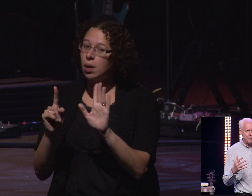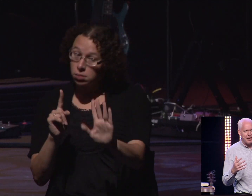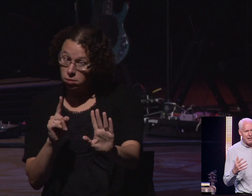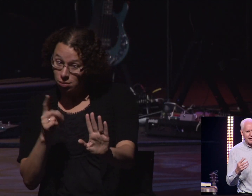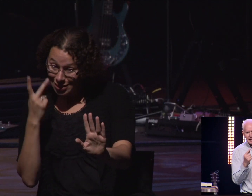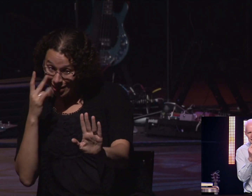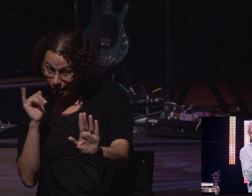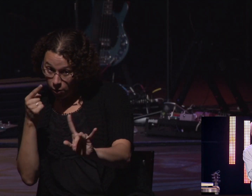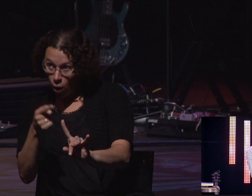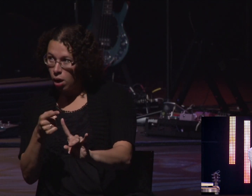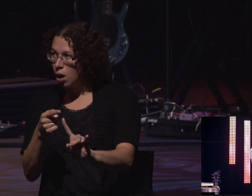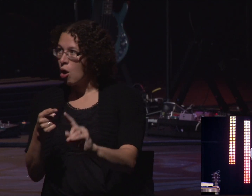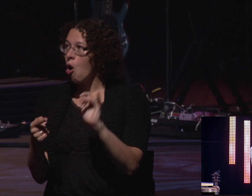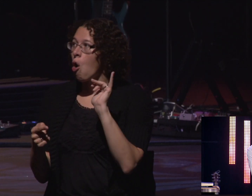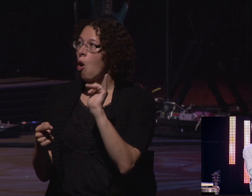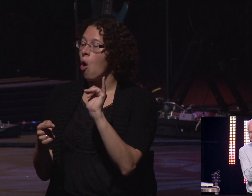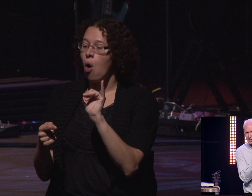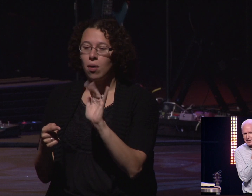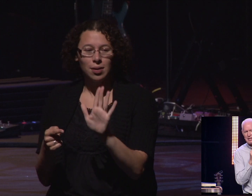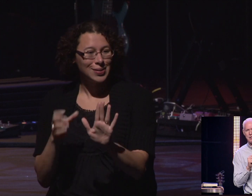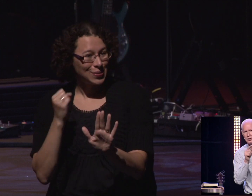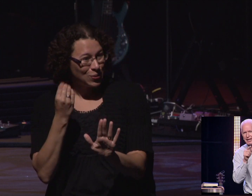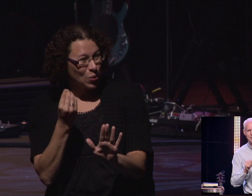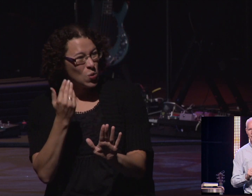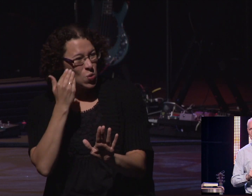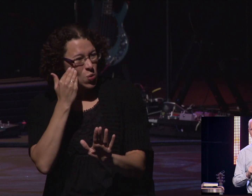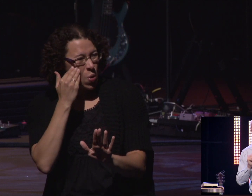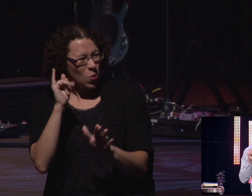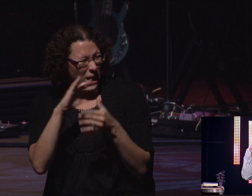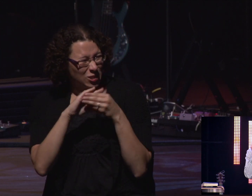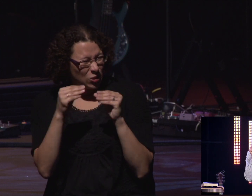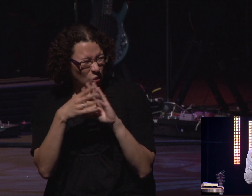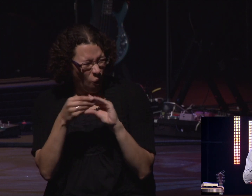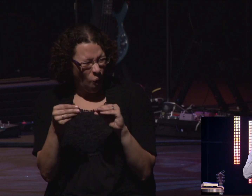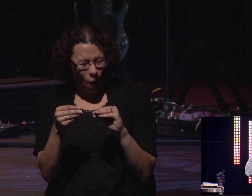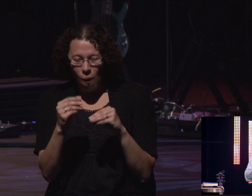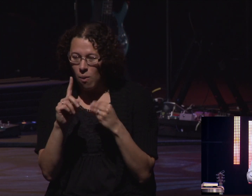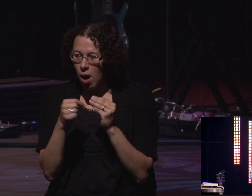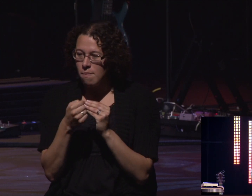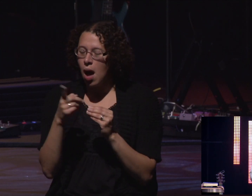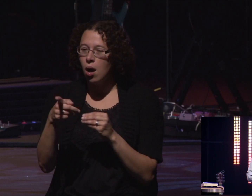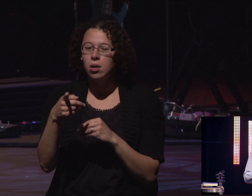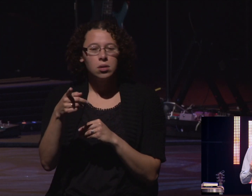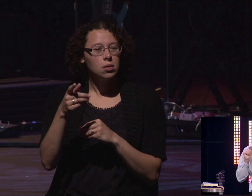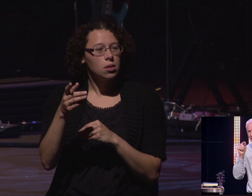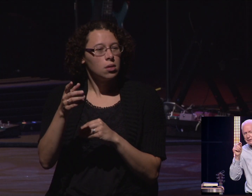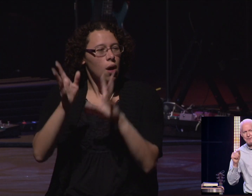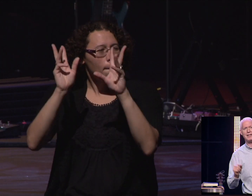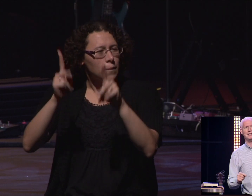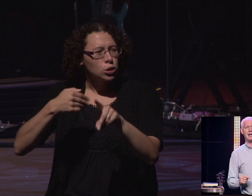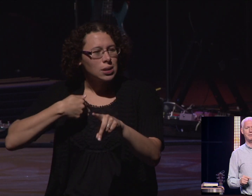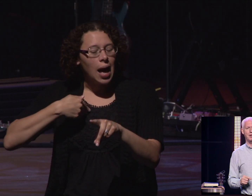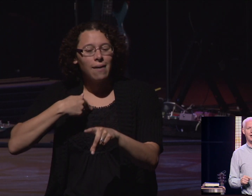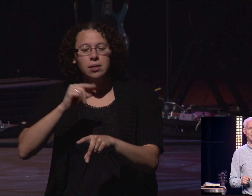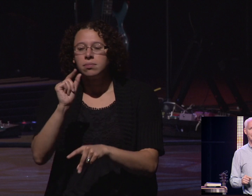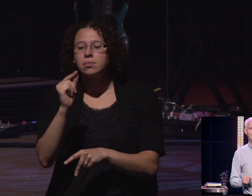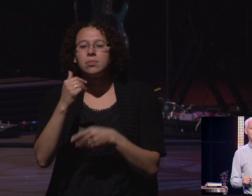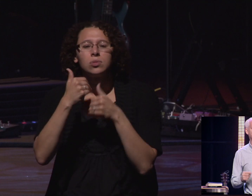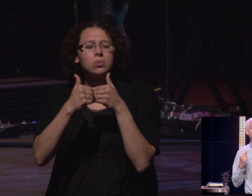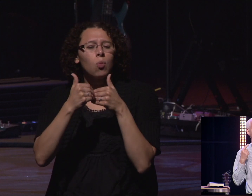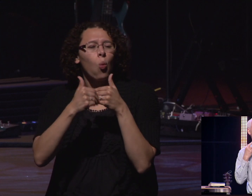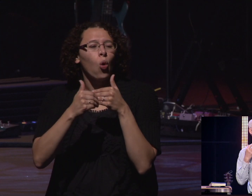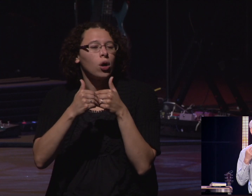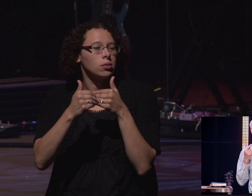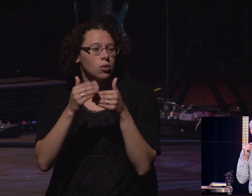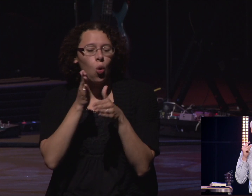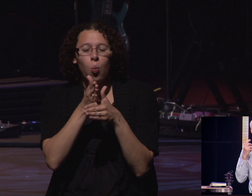see people, they've got this speck in their eye. They've got a little thing. And you're looking at them going, you've got a flaw. Let me fix that flaw. You